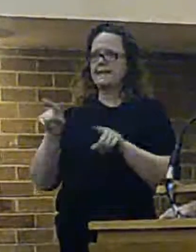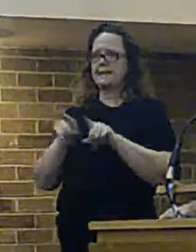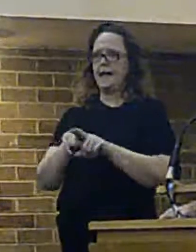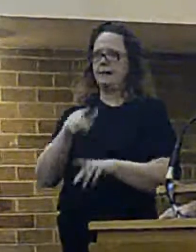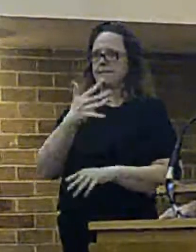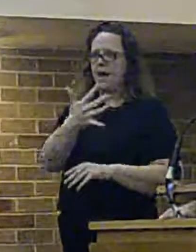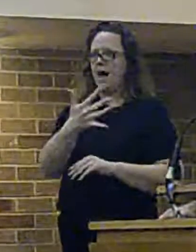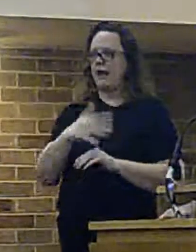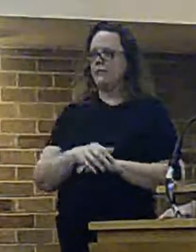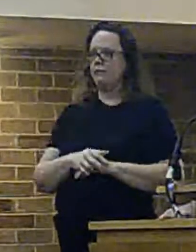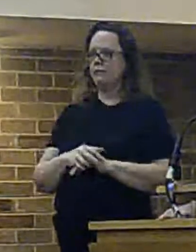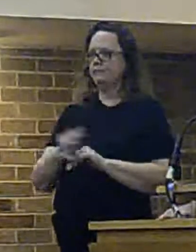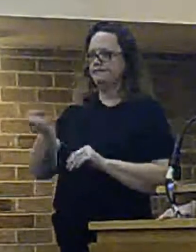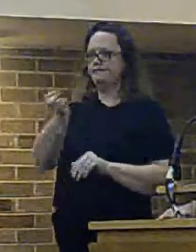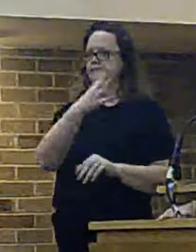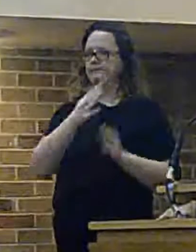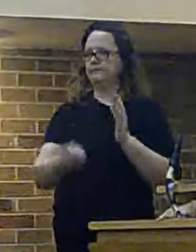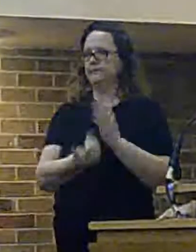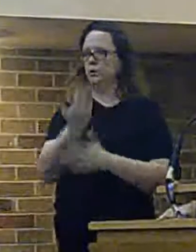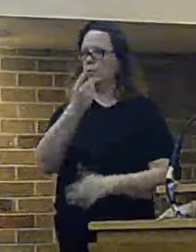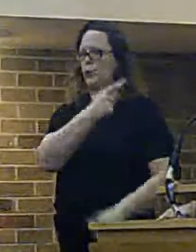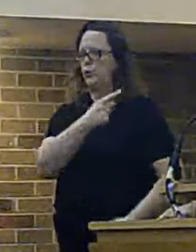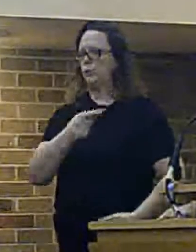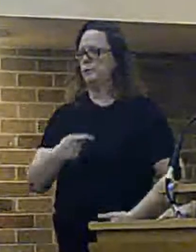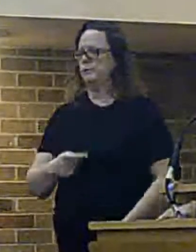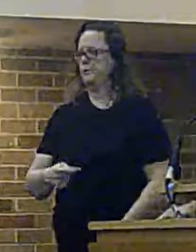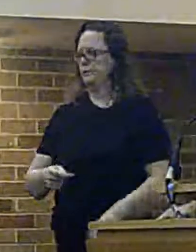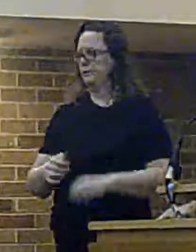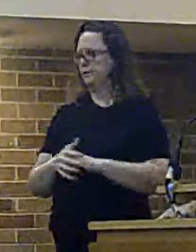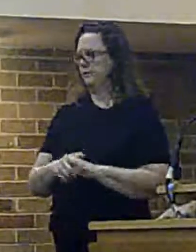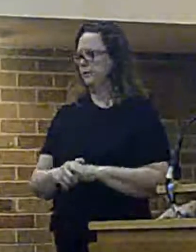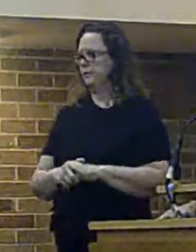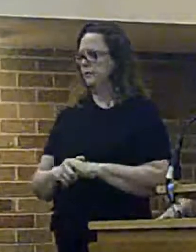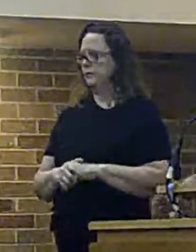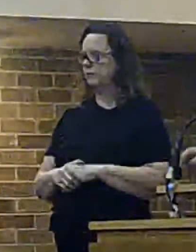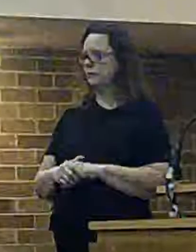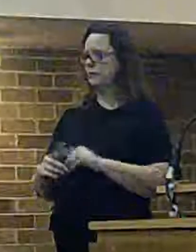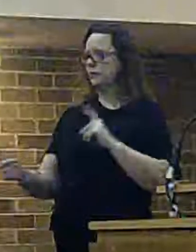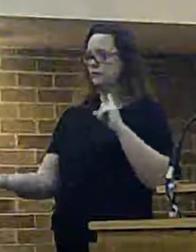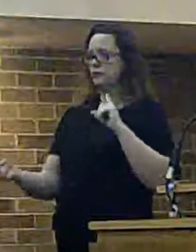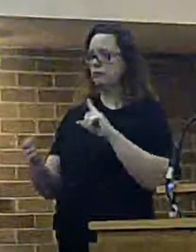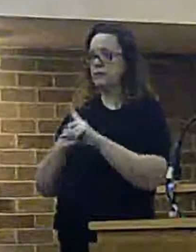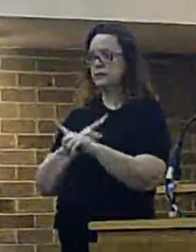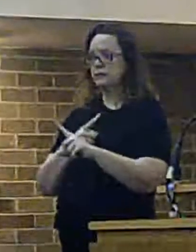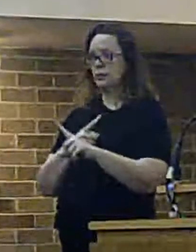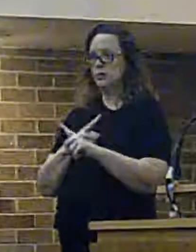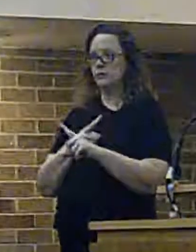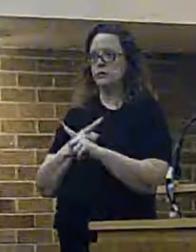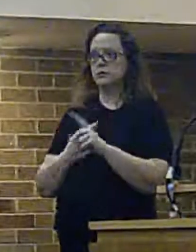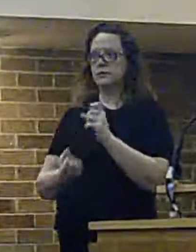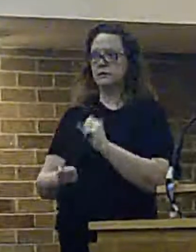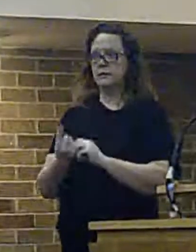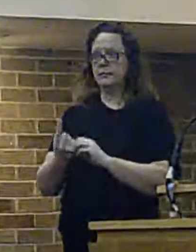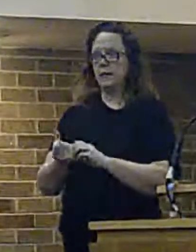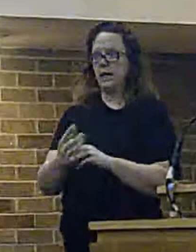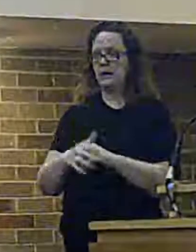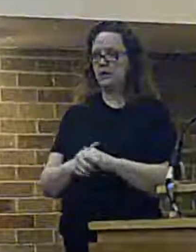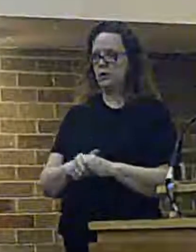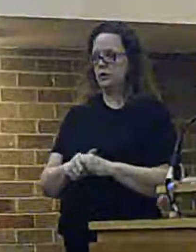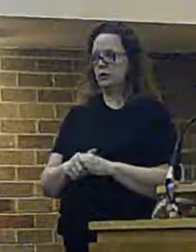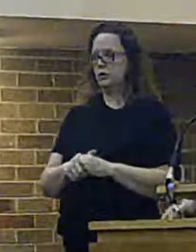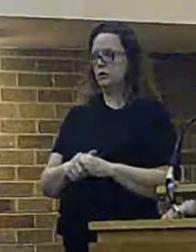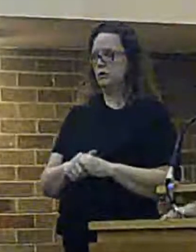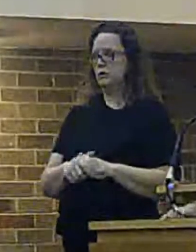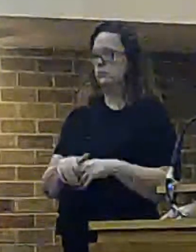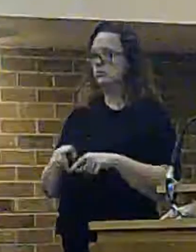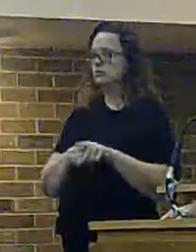Move on there, please. In terms of the even response implications, and what we've done is try to keep this